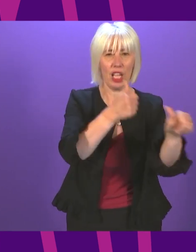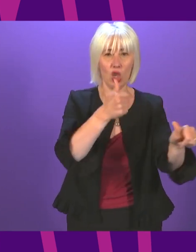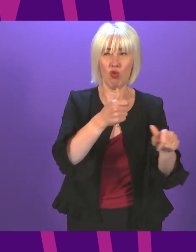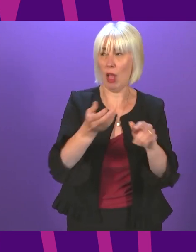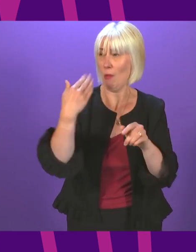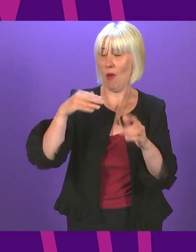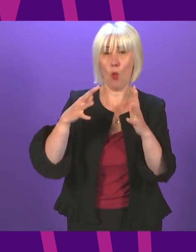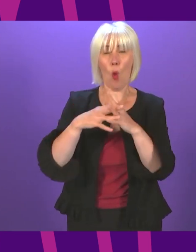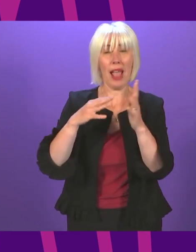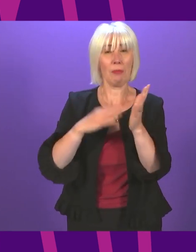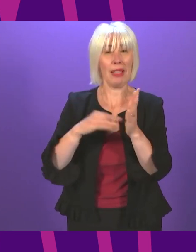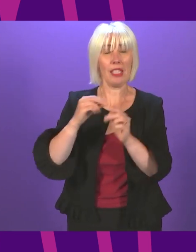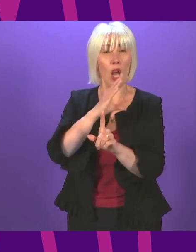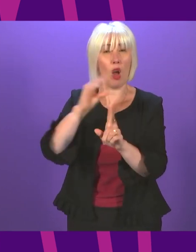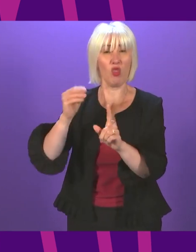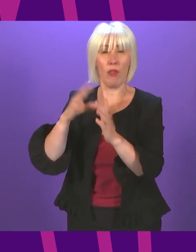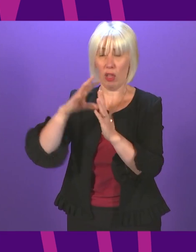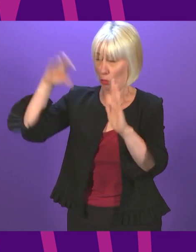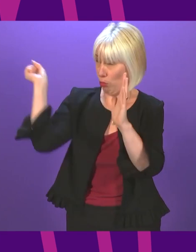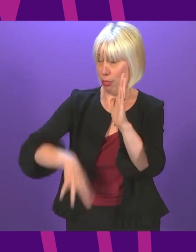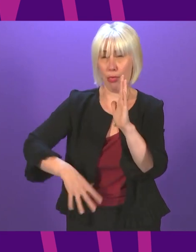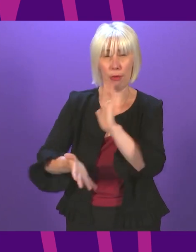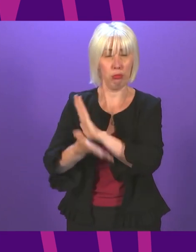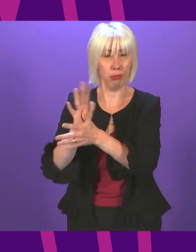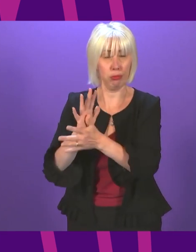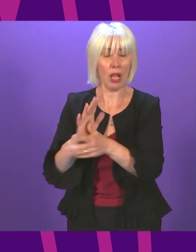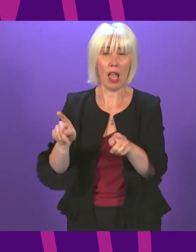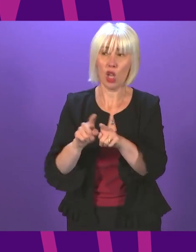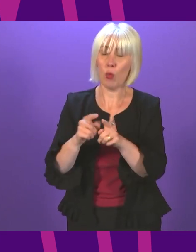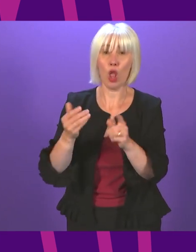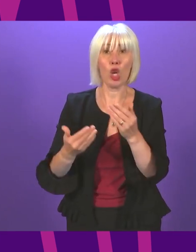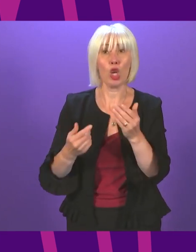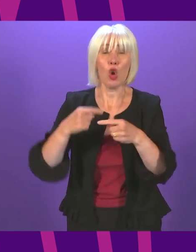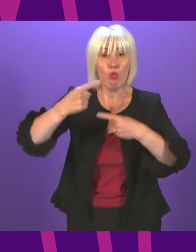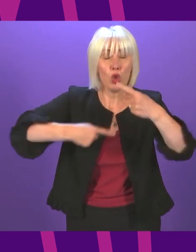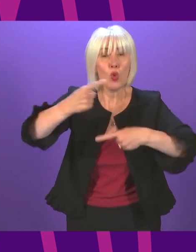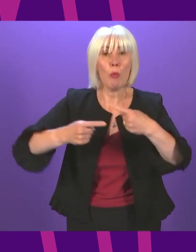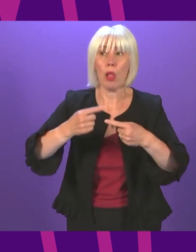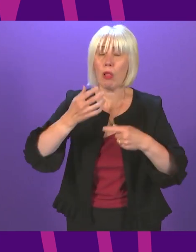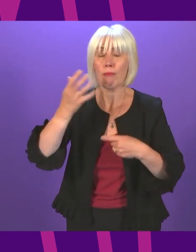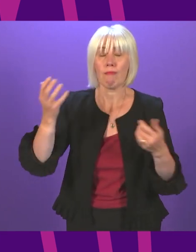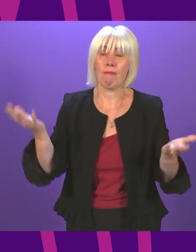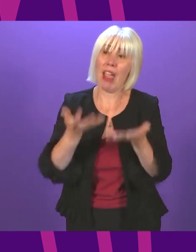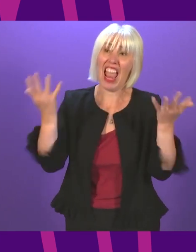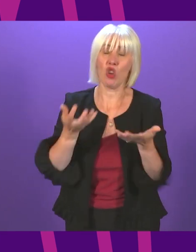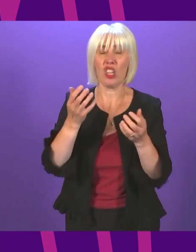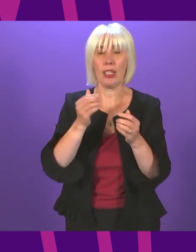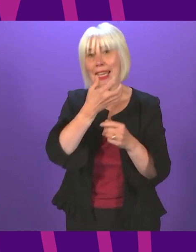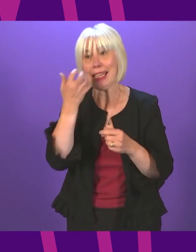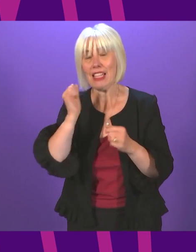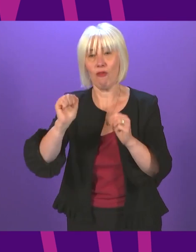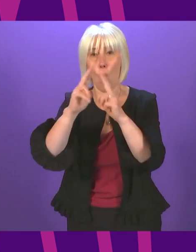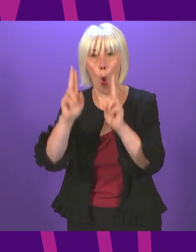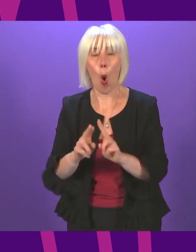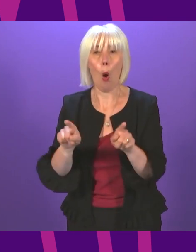a £1.8 billion investment in energy efficiency renewable heat and £500 million just transition fund for the North East.